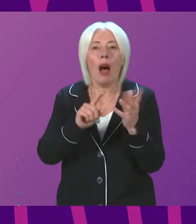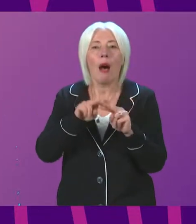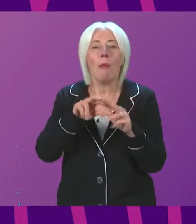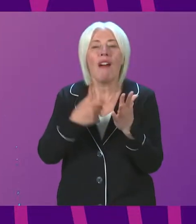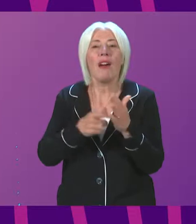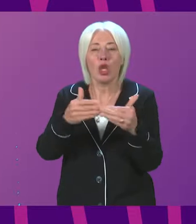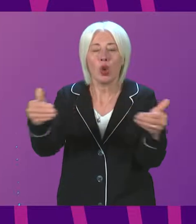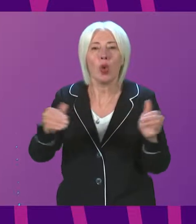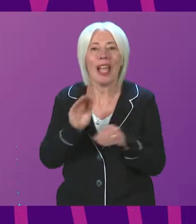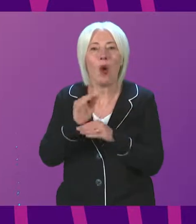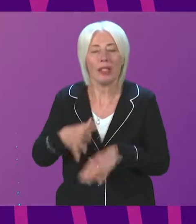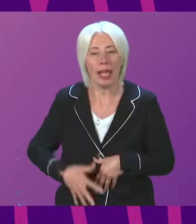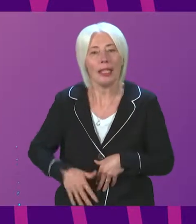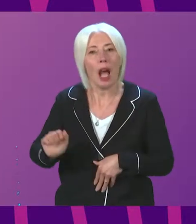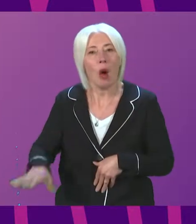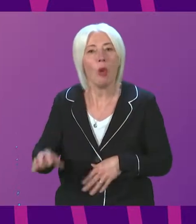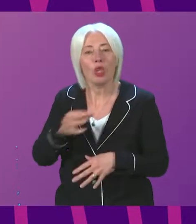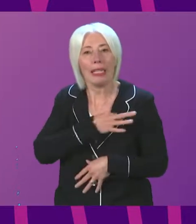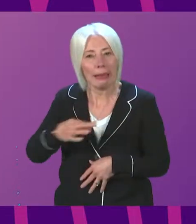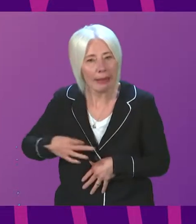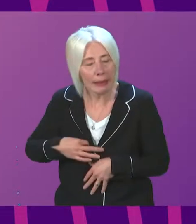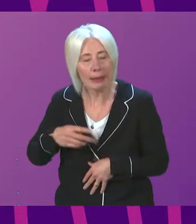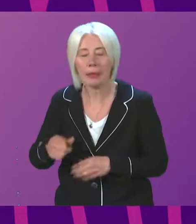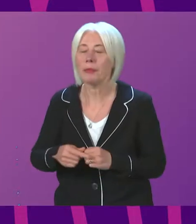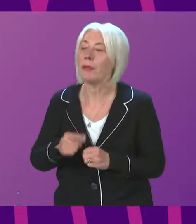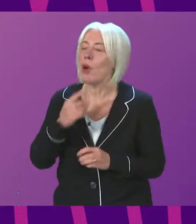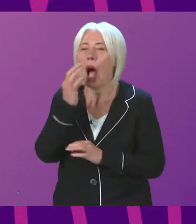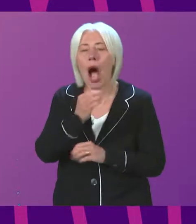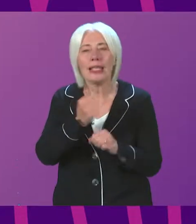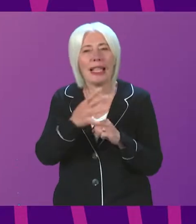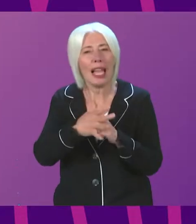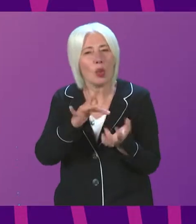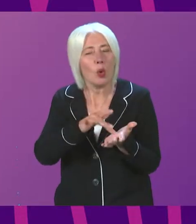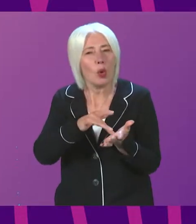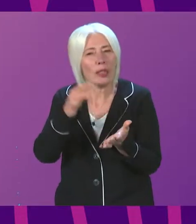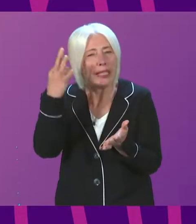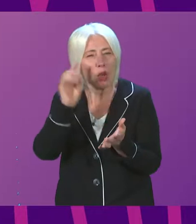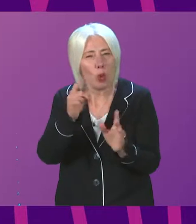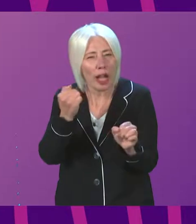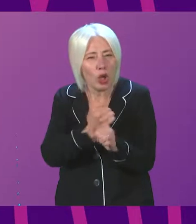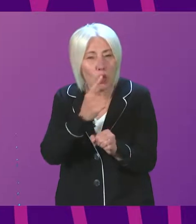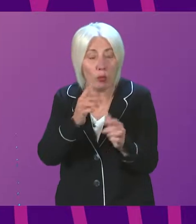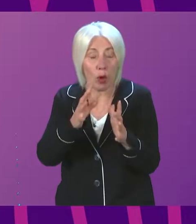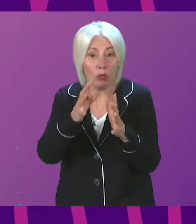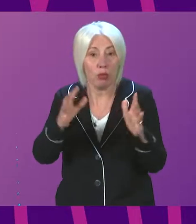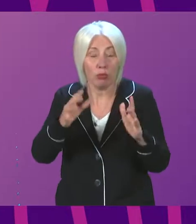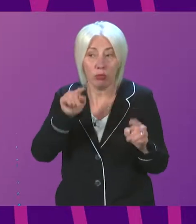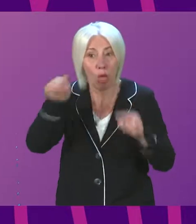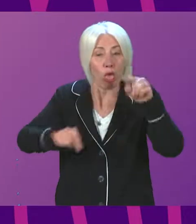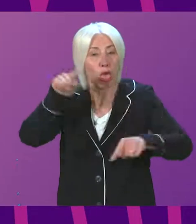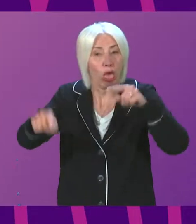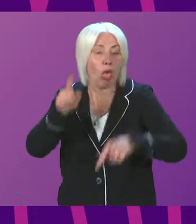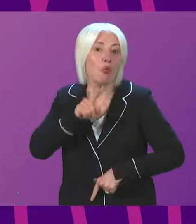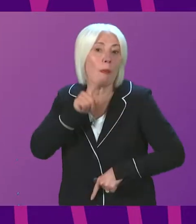13th, after asking what Glasgow City Council could do in this regard to address these escalating issues, I was told to direct my